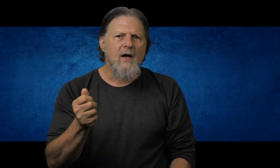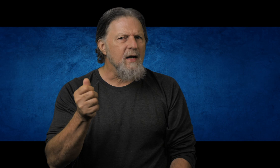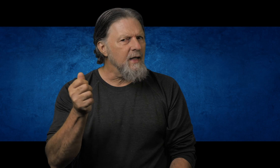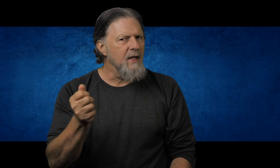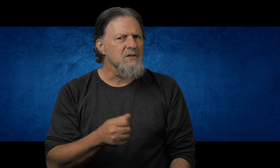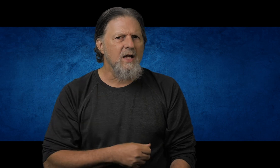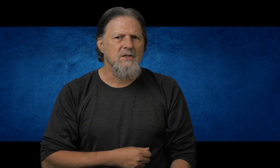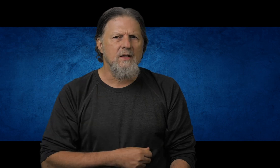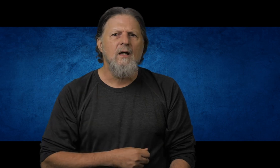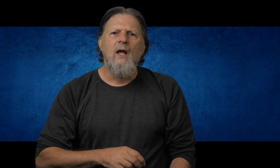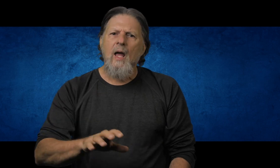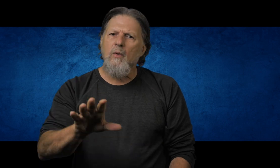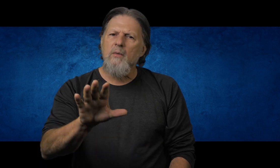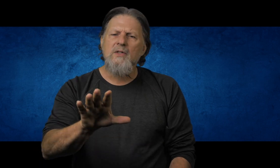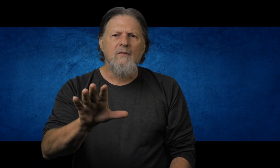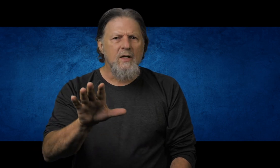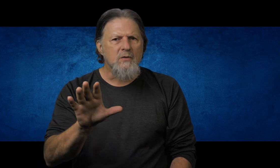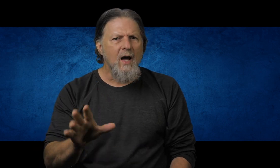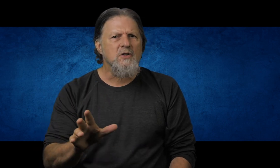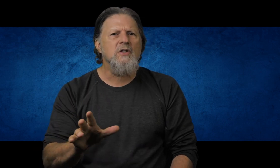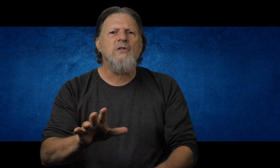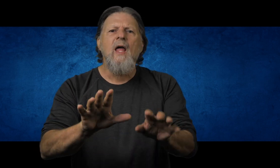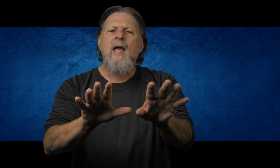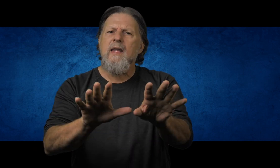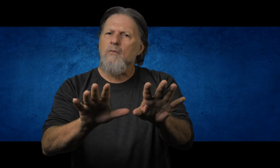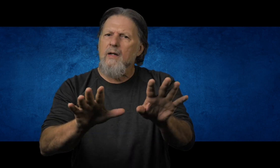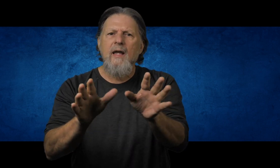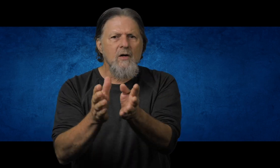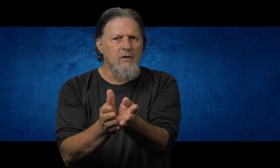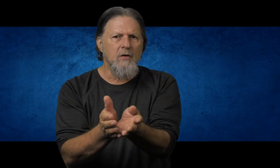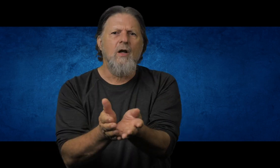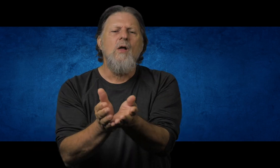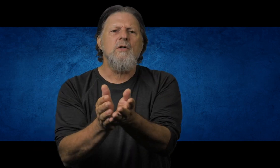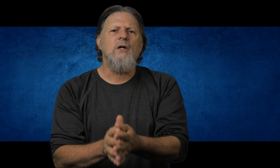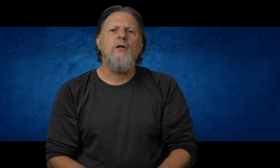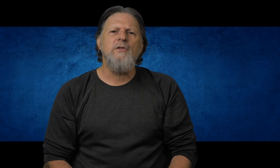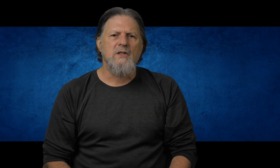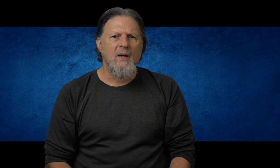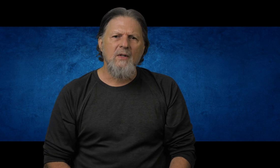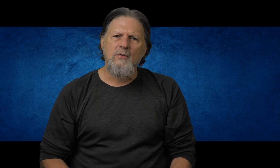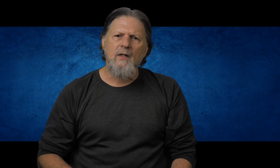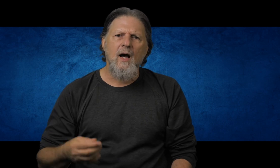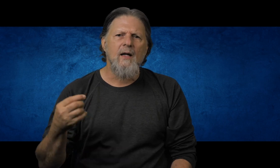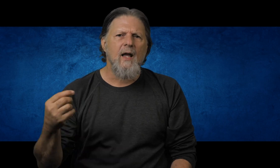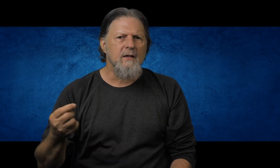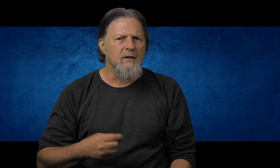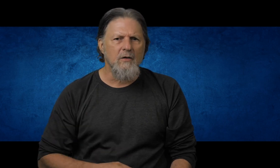God against that sin. And we receive his righteousness and get what he earned, which includes acceptance with God and eternal